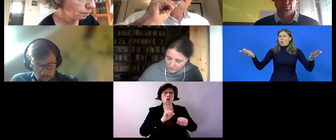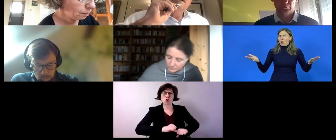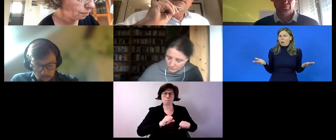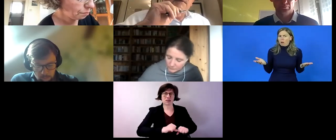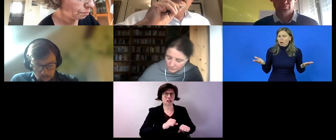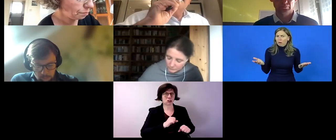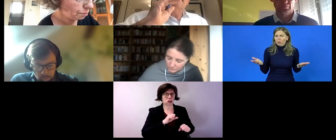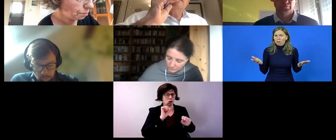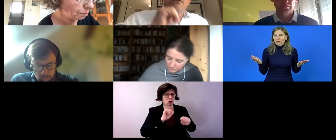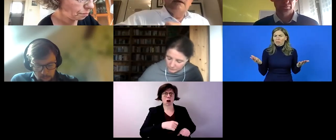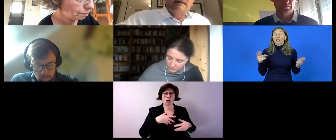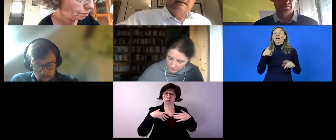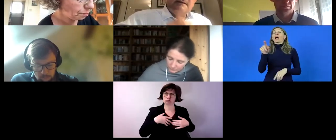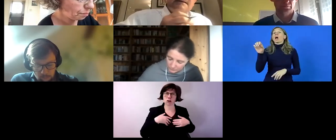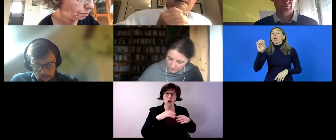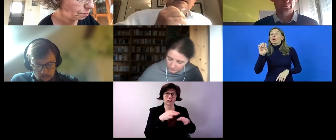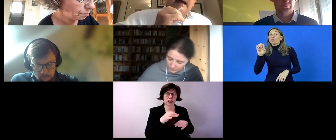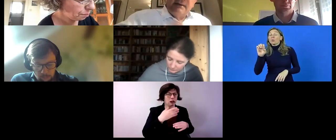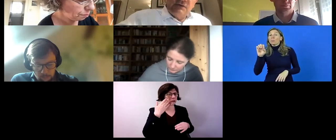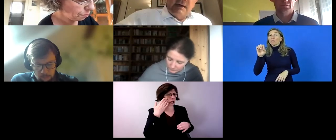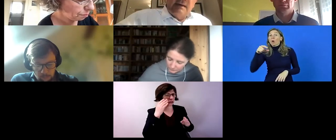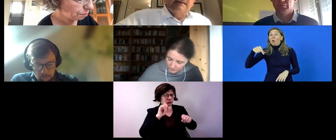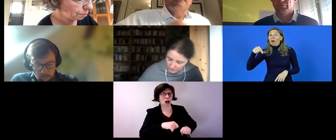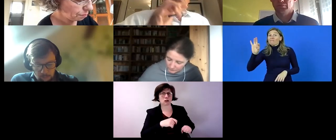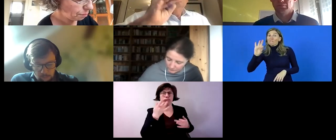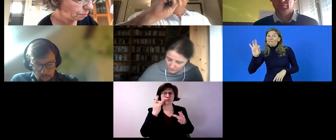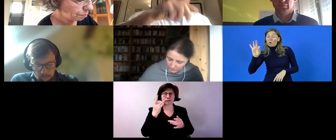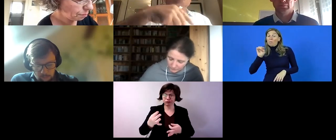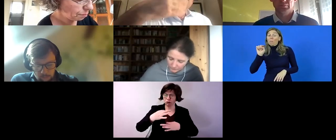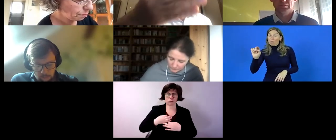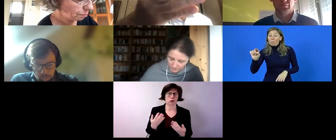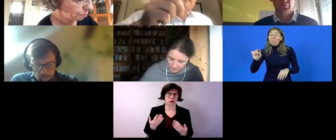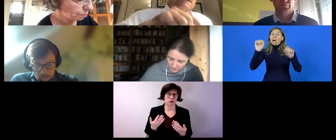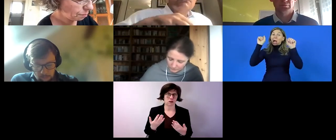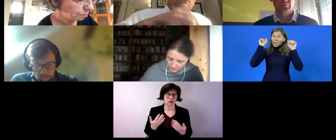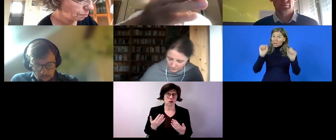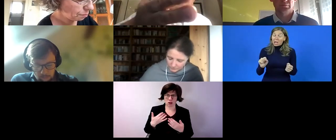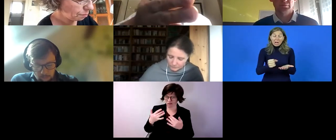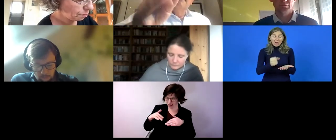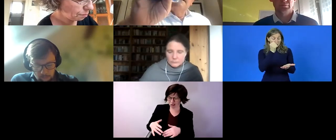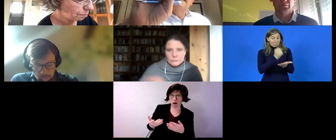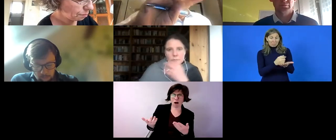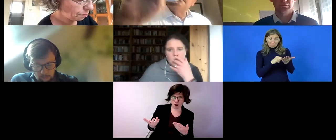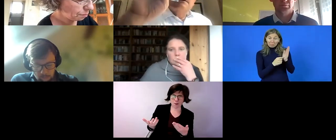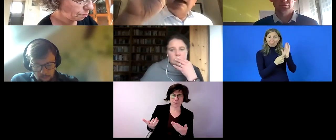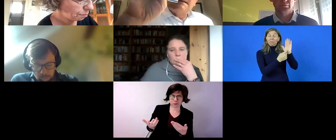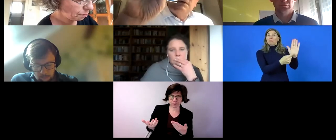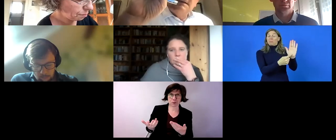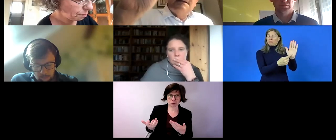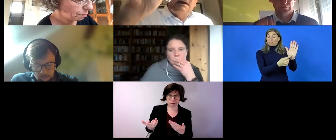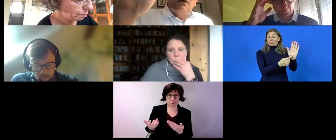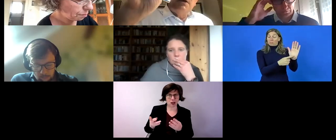european qualifications framework you can also validate informal skills